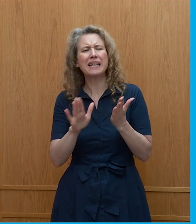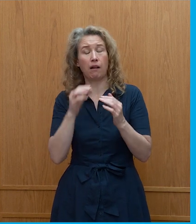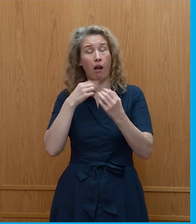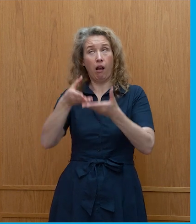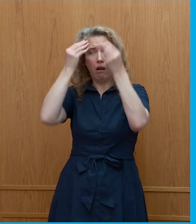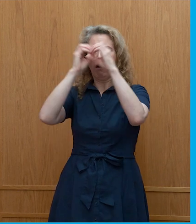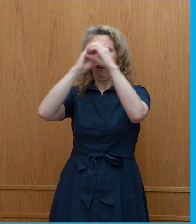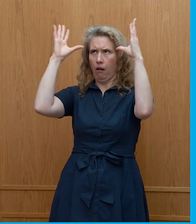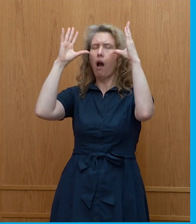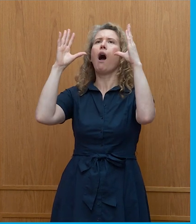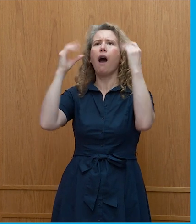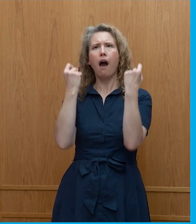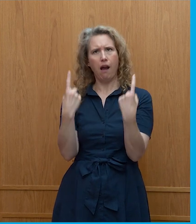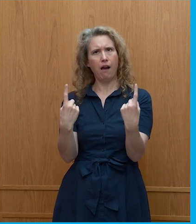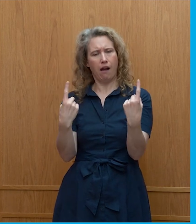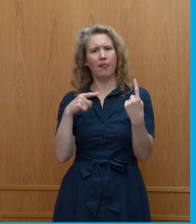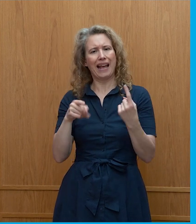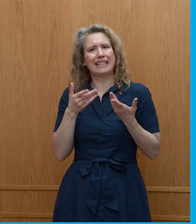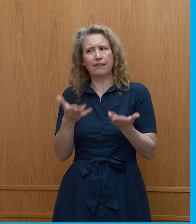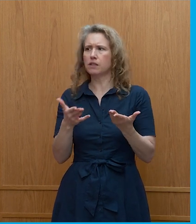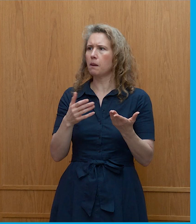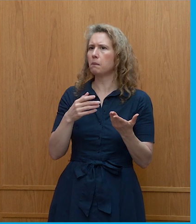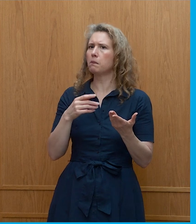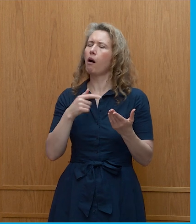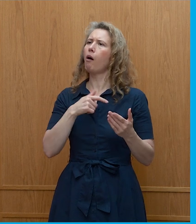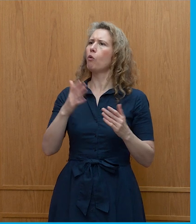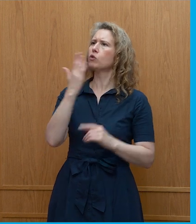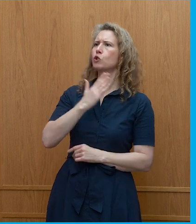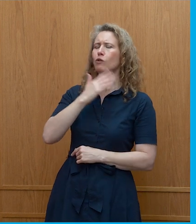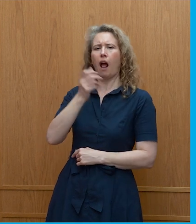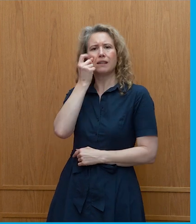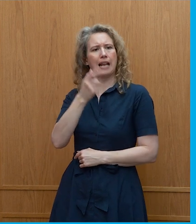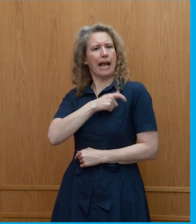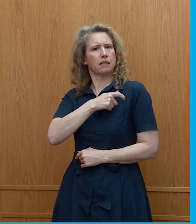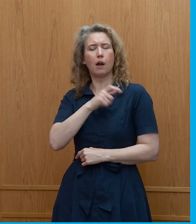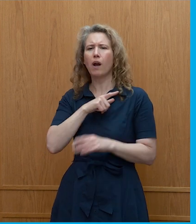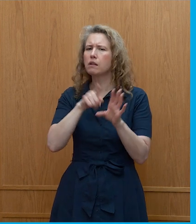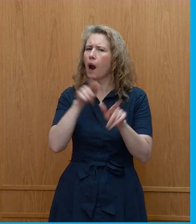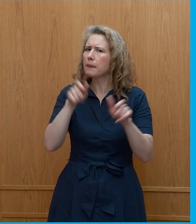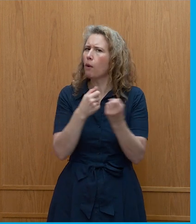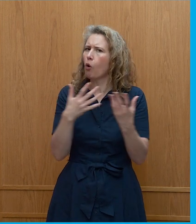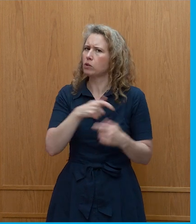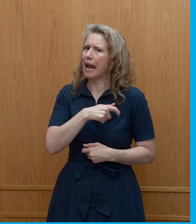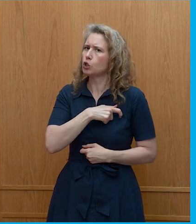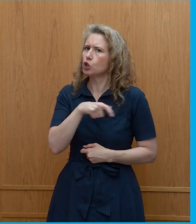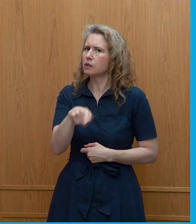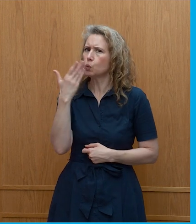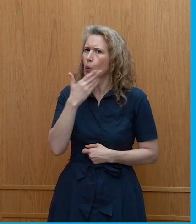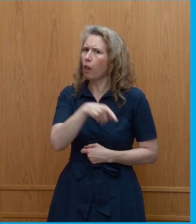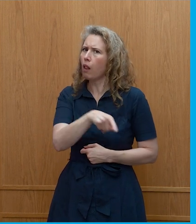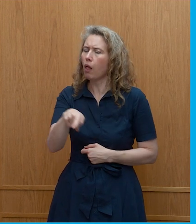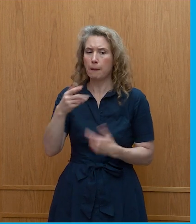and ease that climate anxiety, because what we're seeing with young people in schools, many